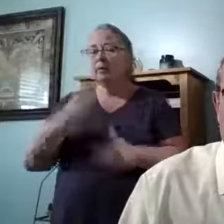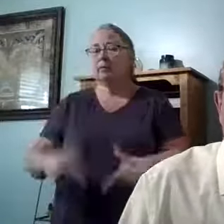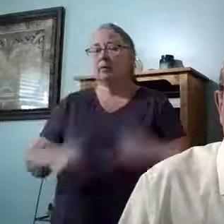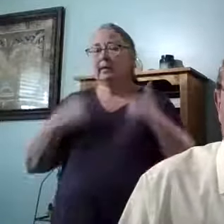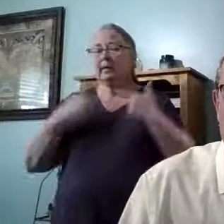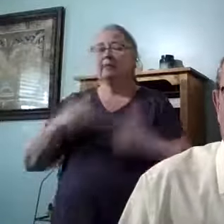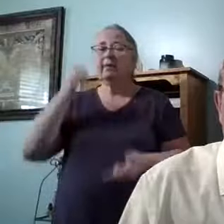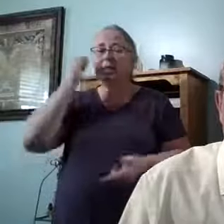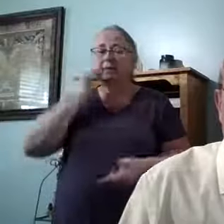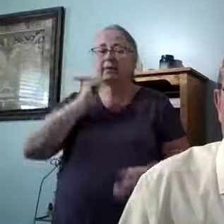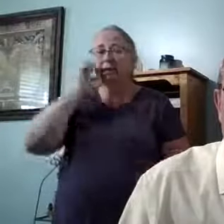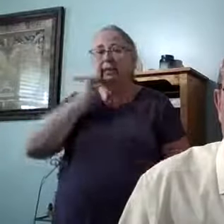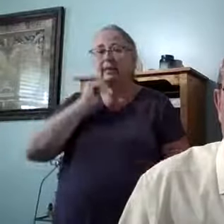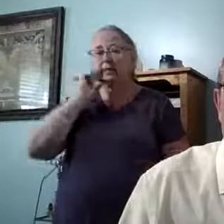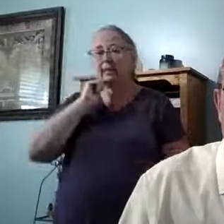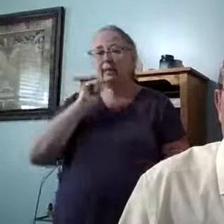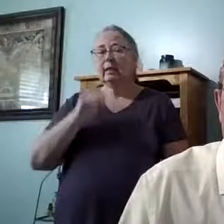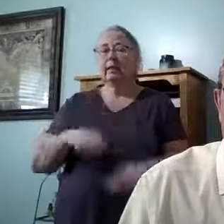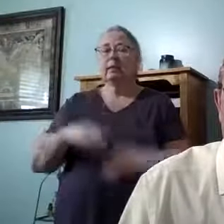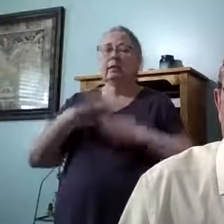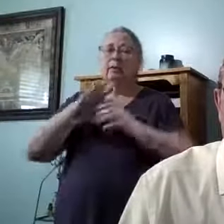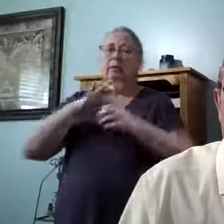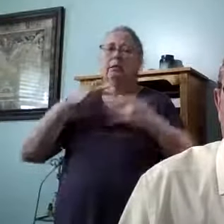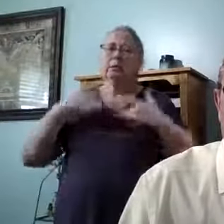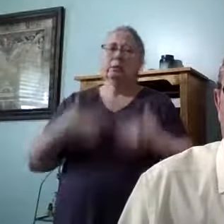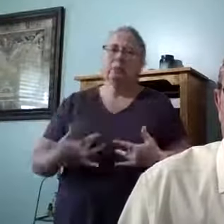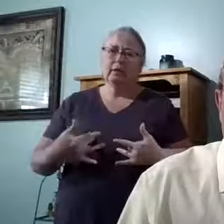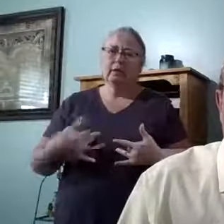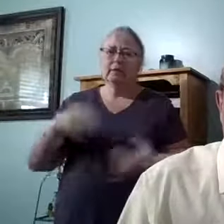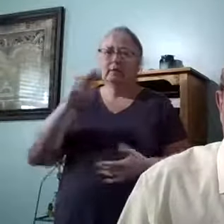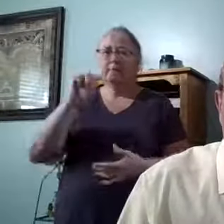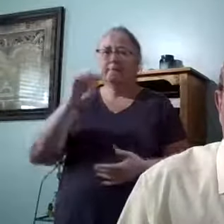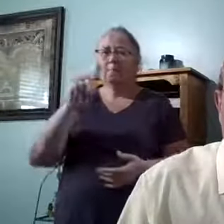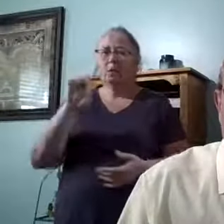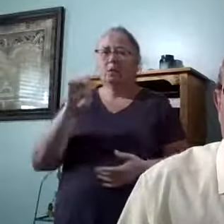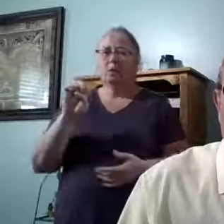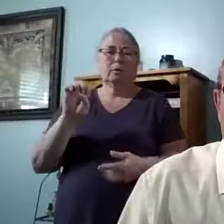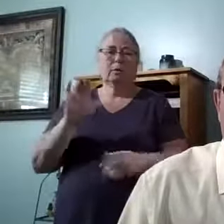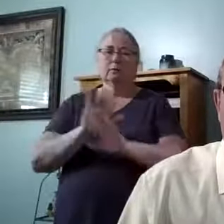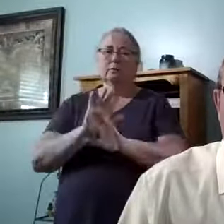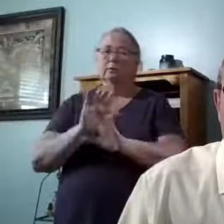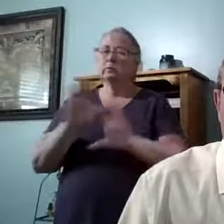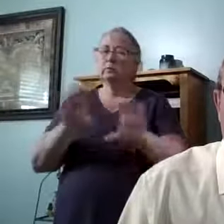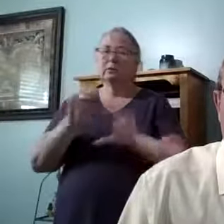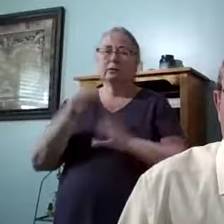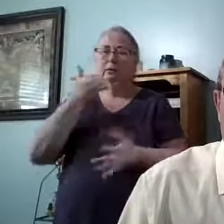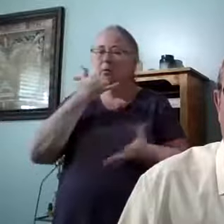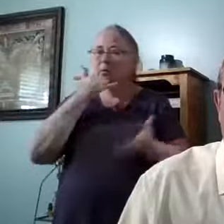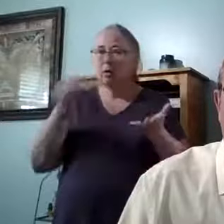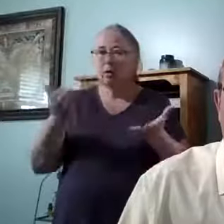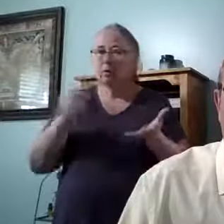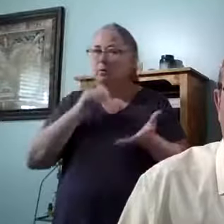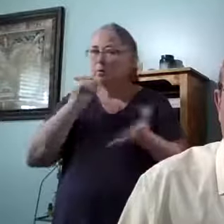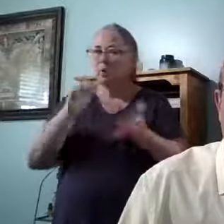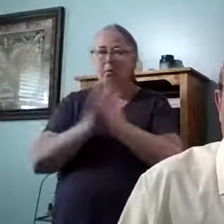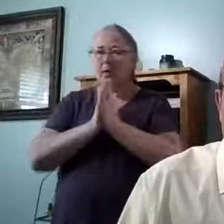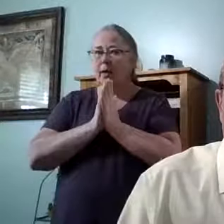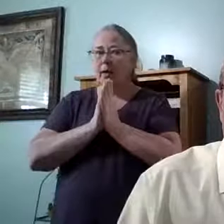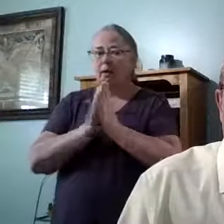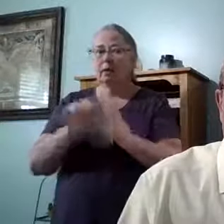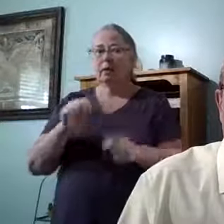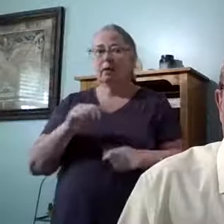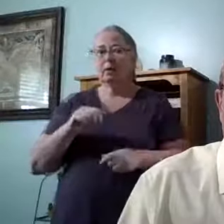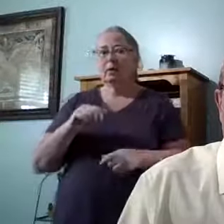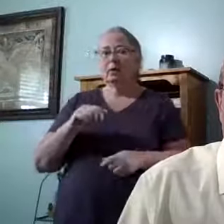day by day by day in a depressed mode, we're not doing something right. We're not praying. We're not,